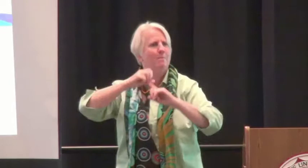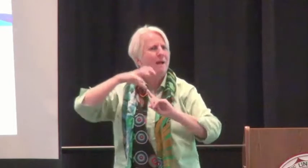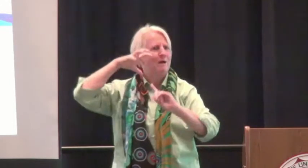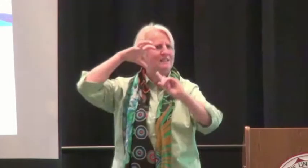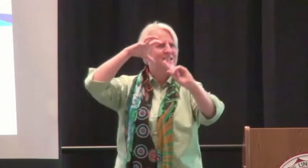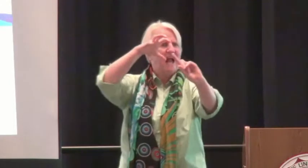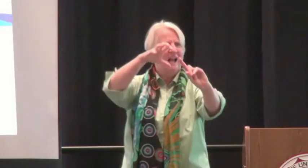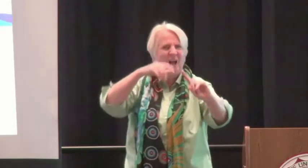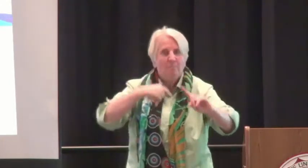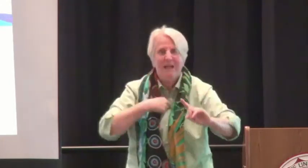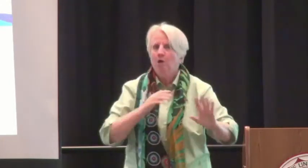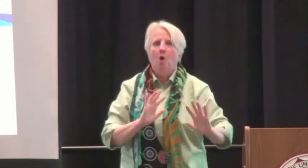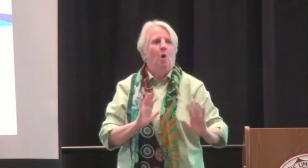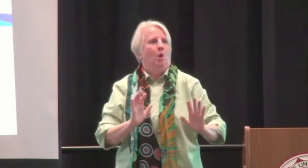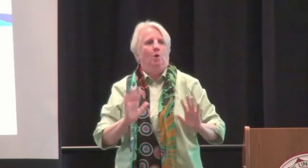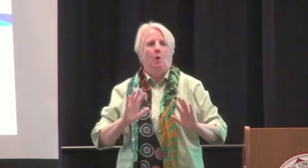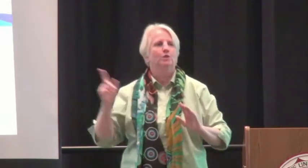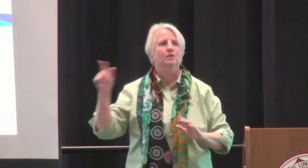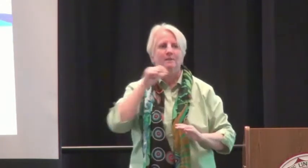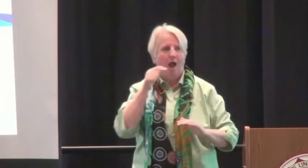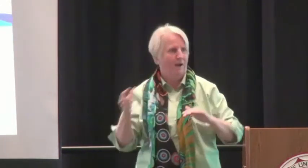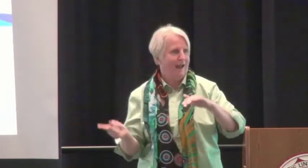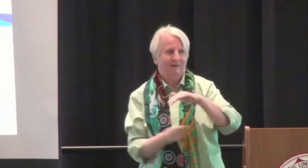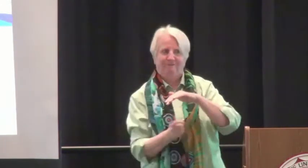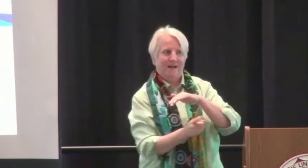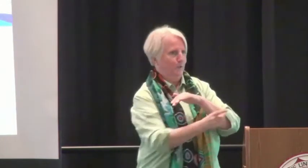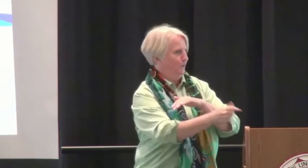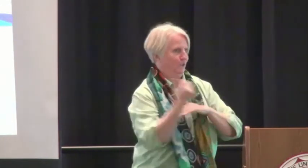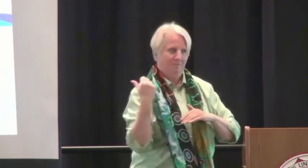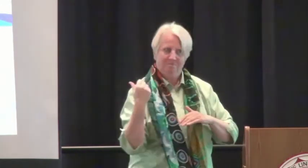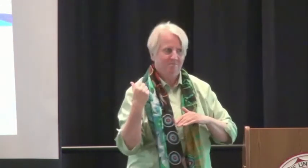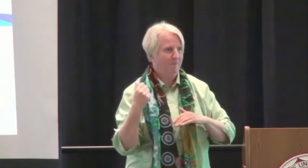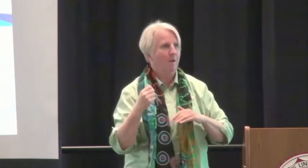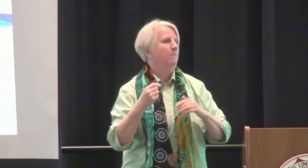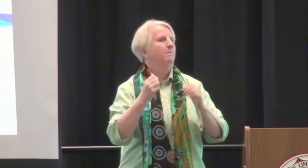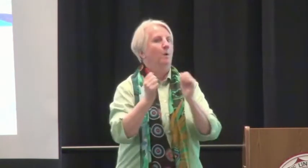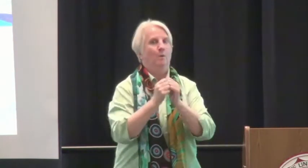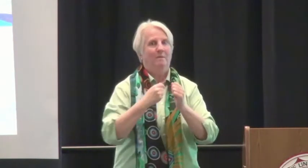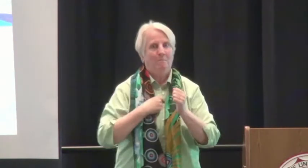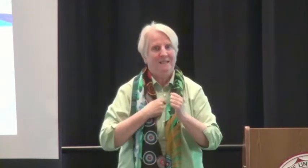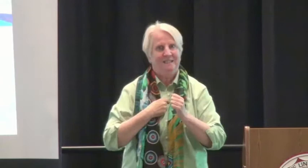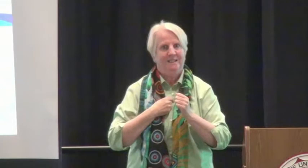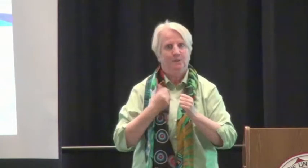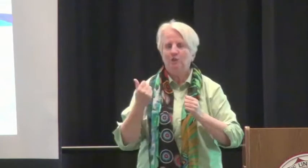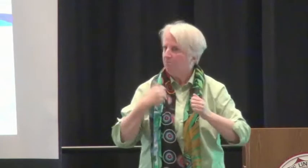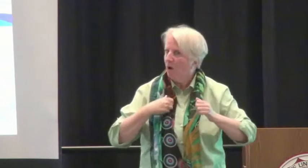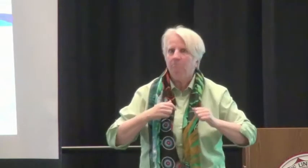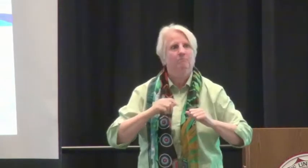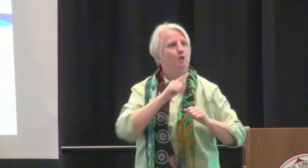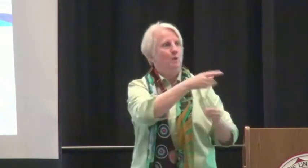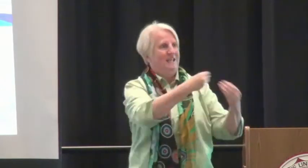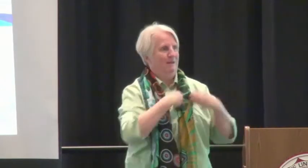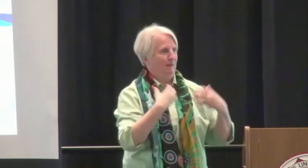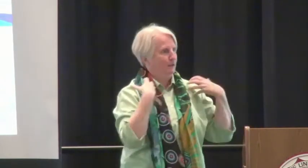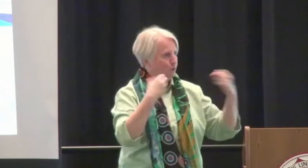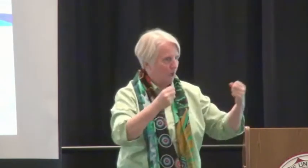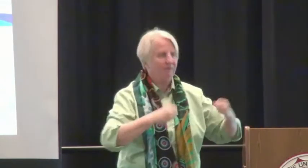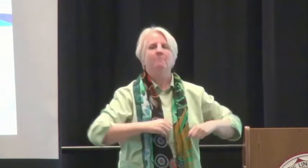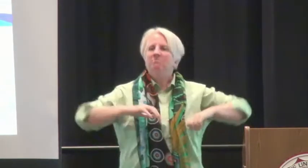I encouraged her to go parasailing. And the response immediately was, no, I don't really want to do that. She wasn't the most adventurous